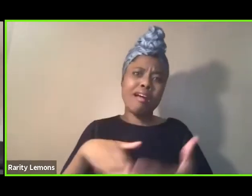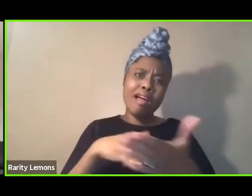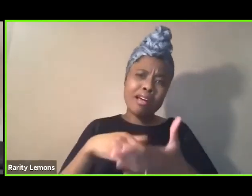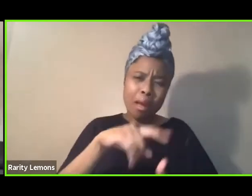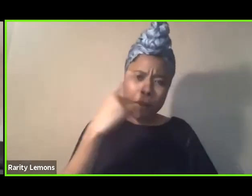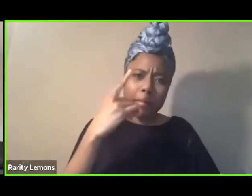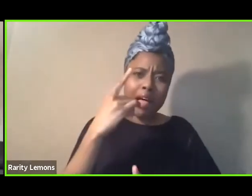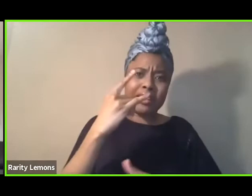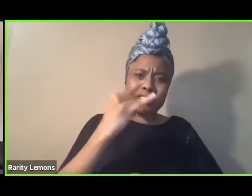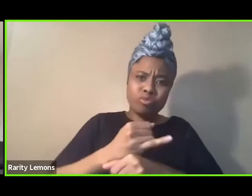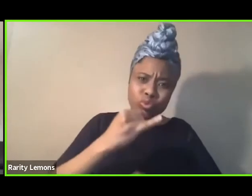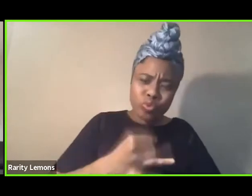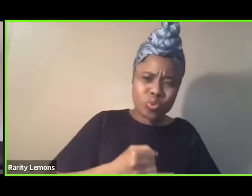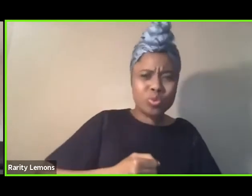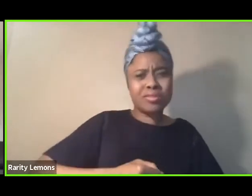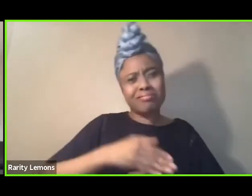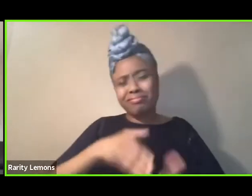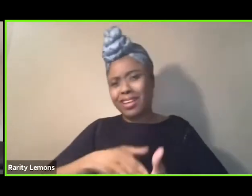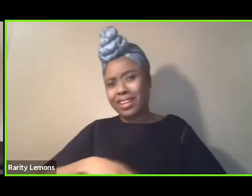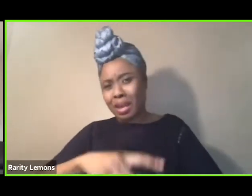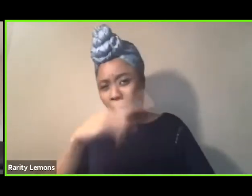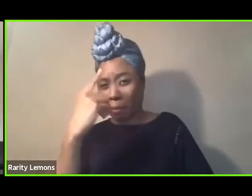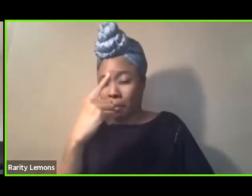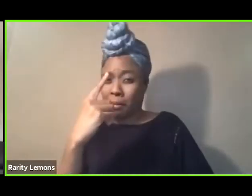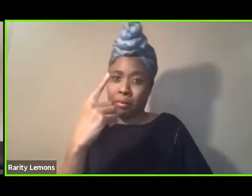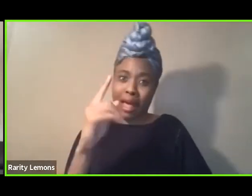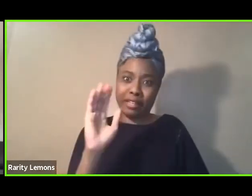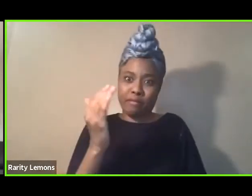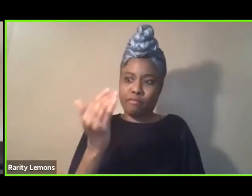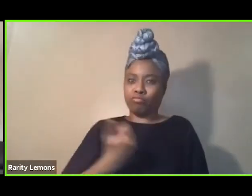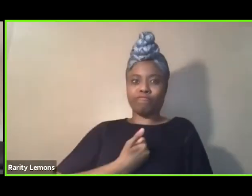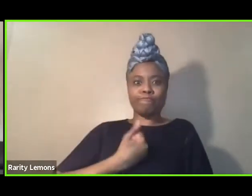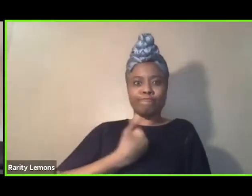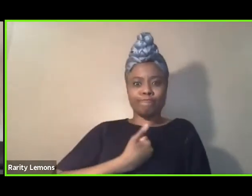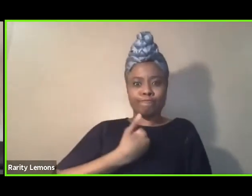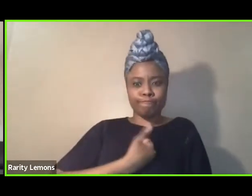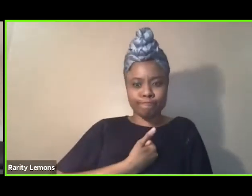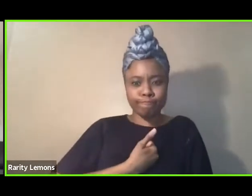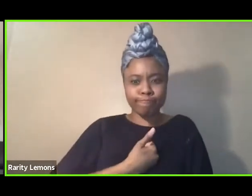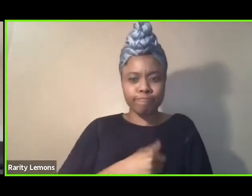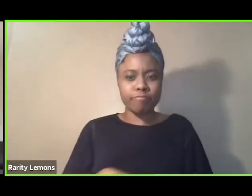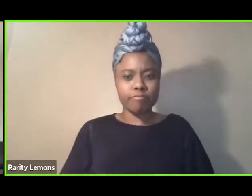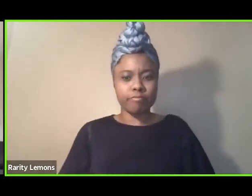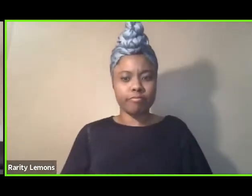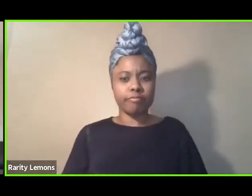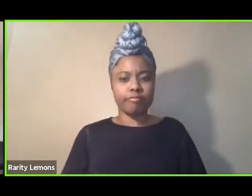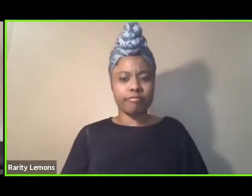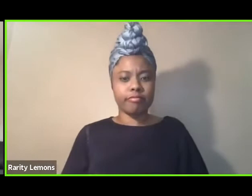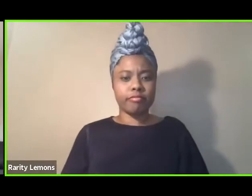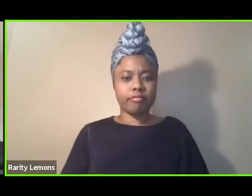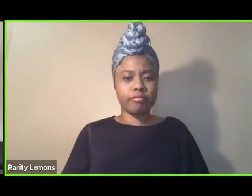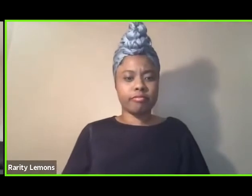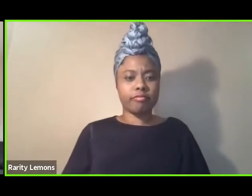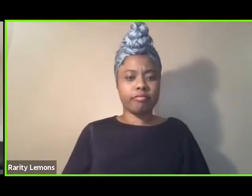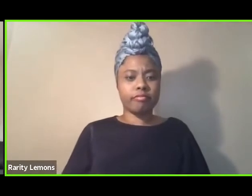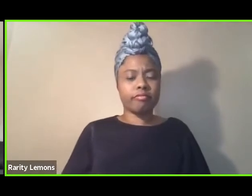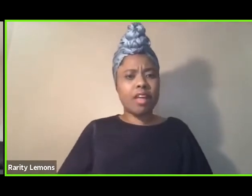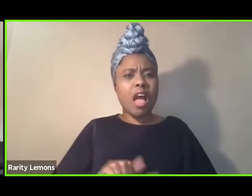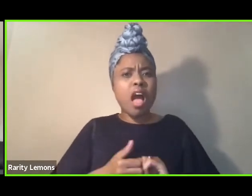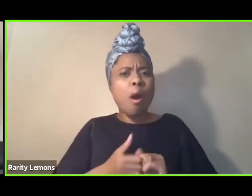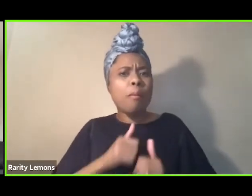relationships, and most of all are a mirror to ourselves. We must ask ourselves, how am I anti-Black?